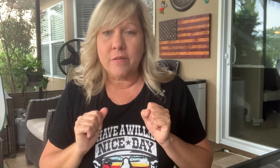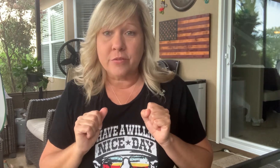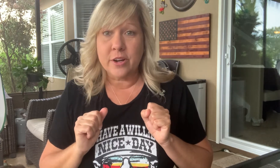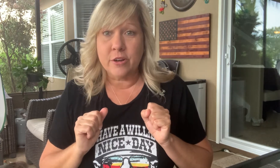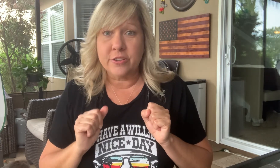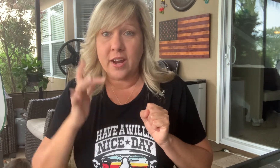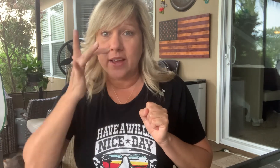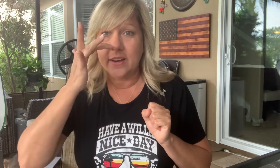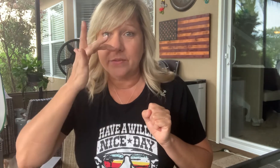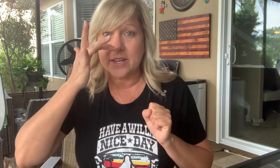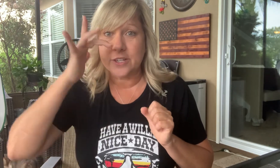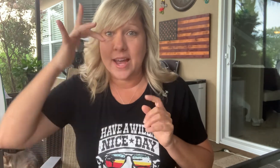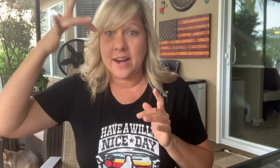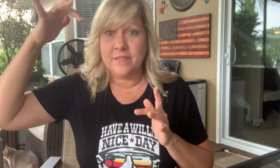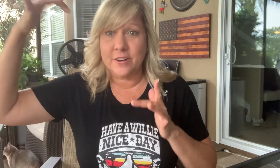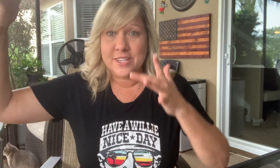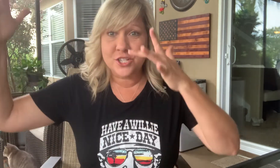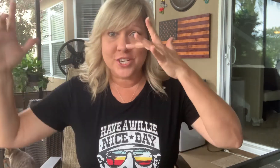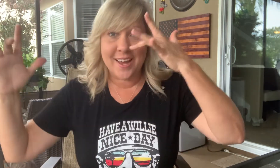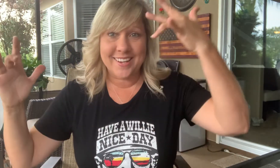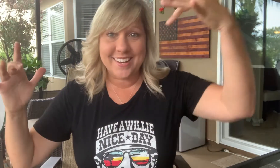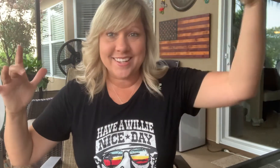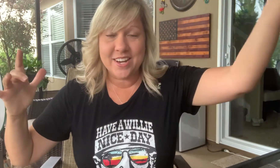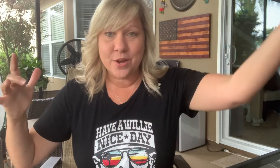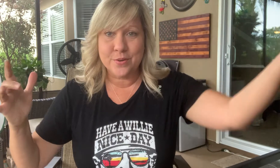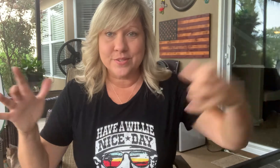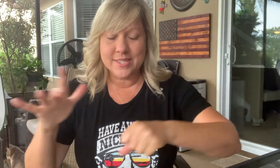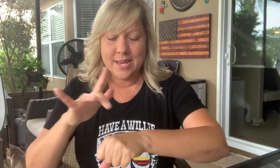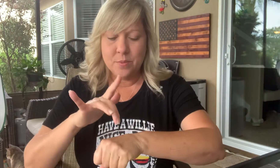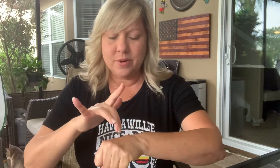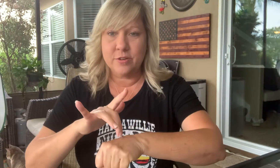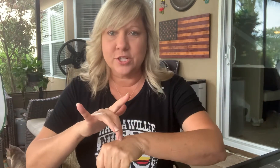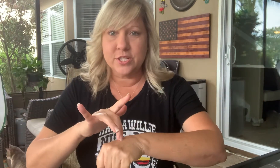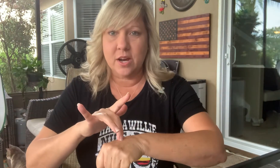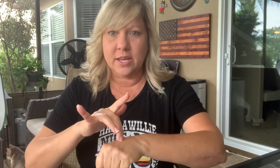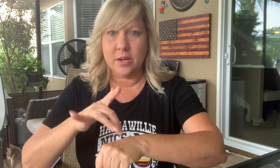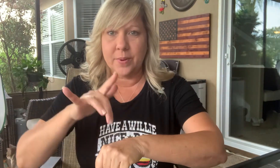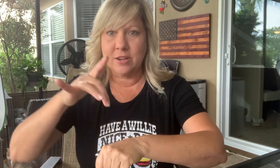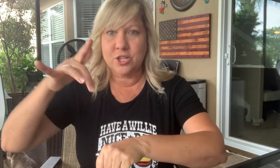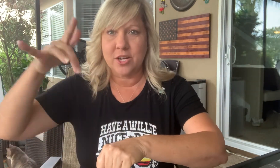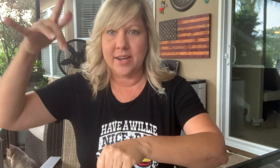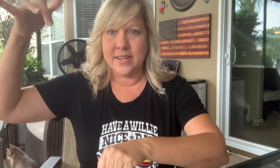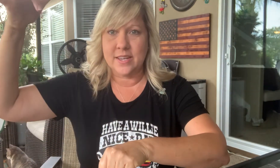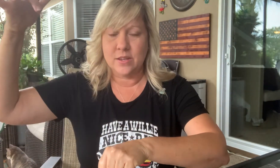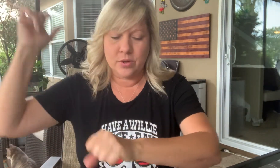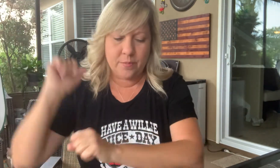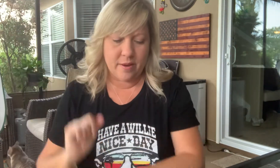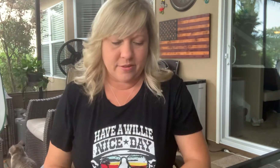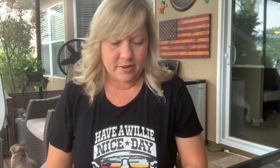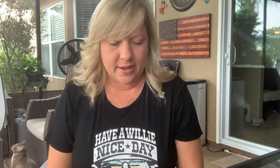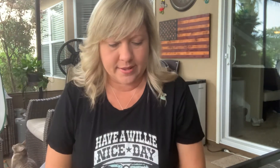the Red Nose. Not reindeer. Had a very shiny nose. But if you're just talking about shiny, you come off your hand.